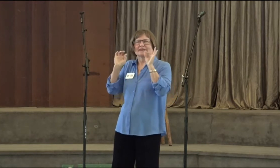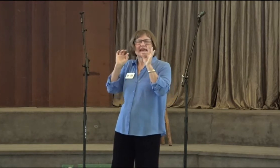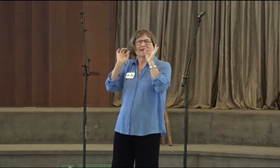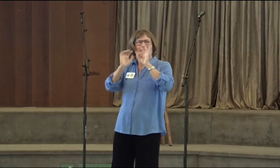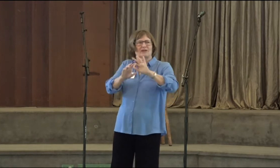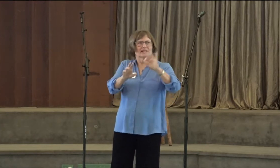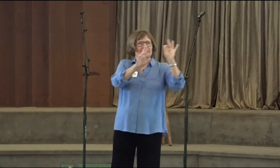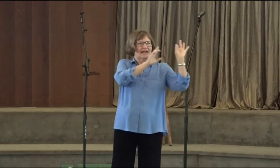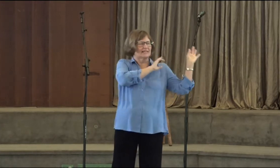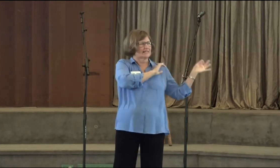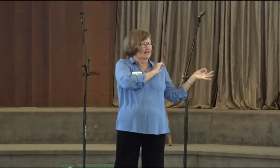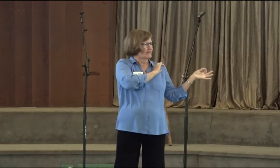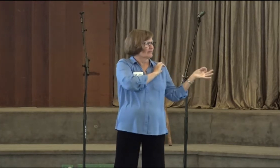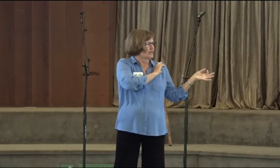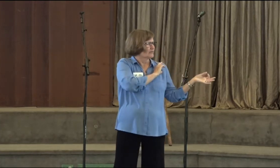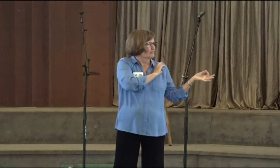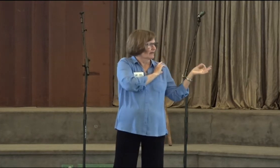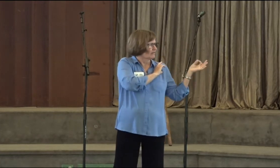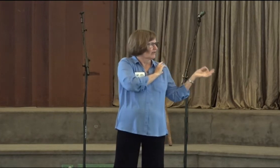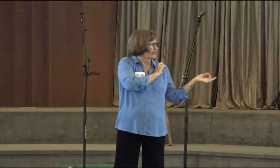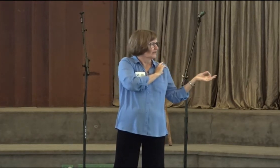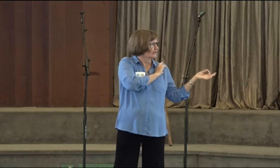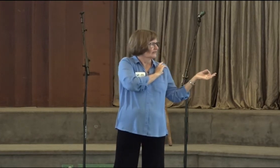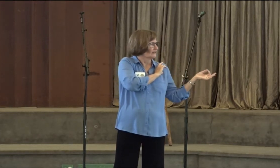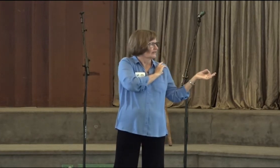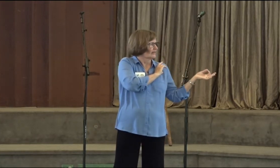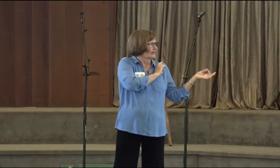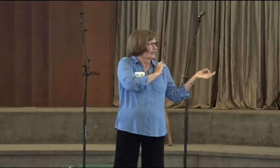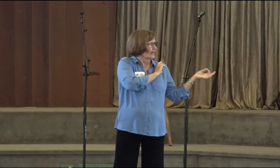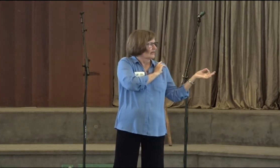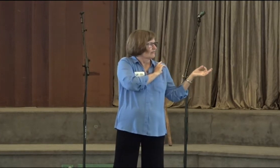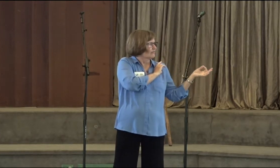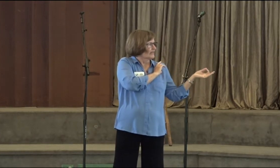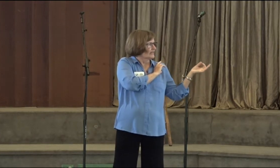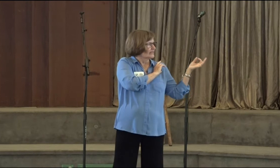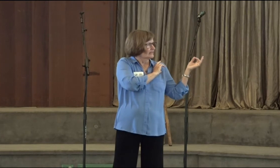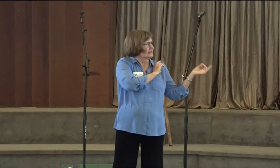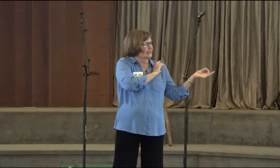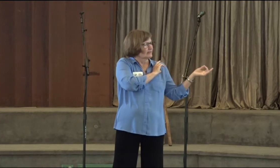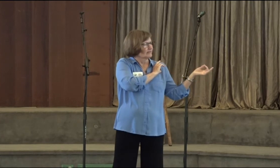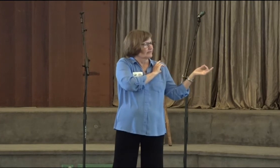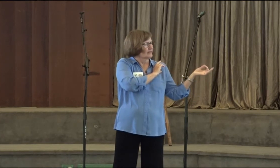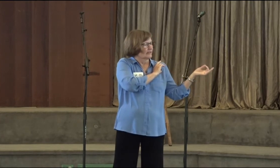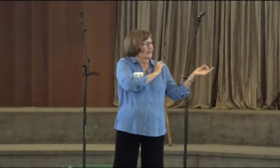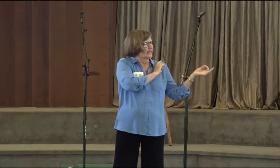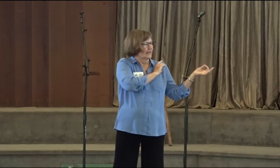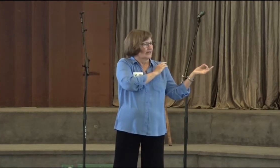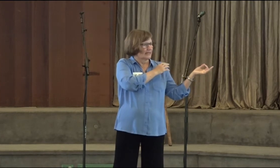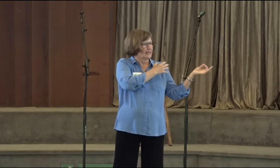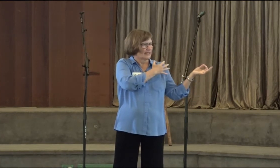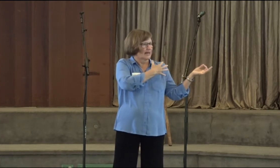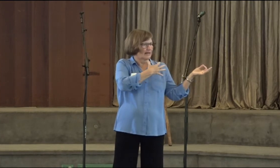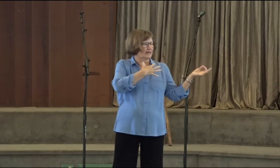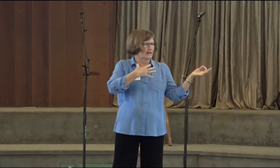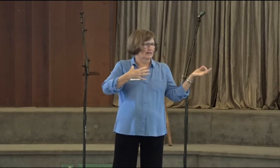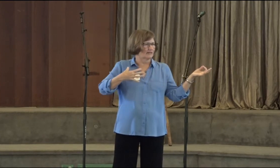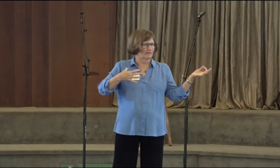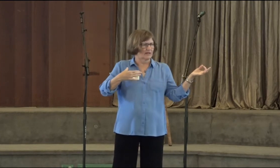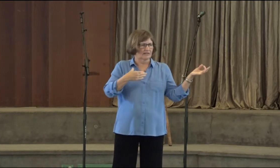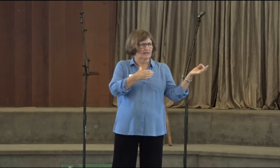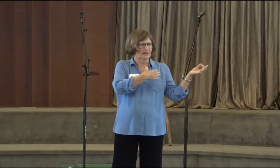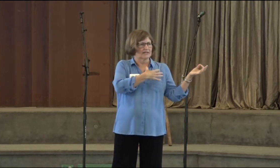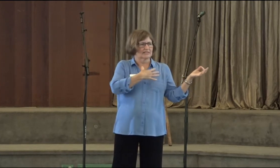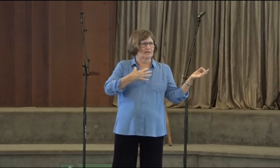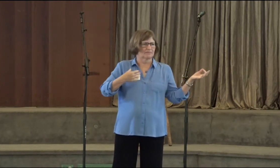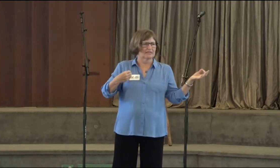But that in the last lifetime he was my father. And for me to live in that kind